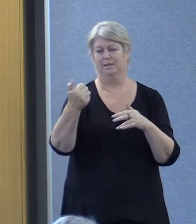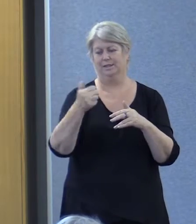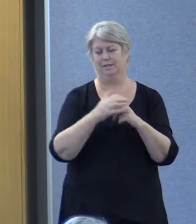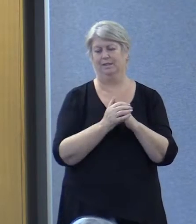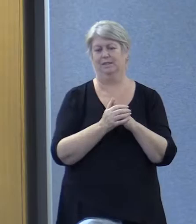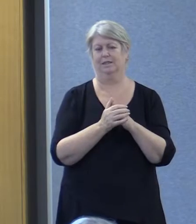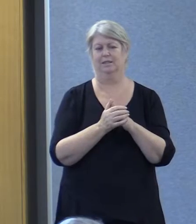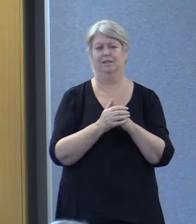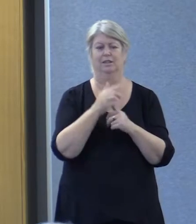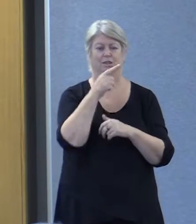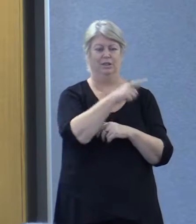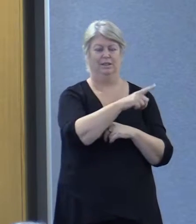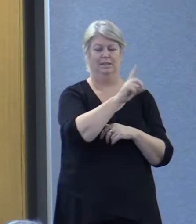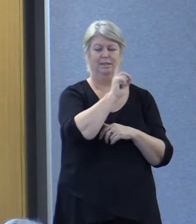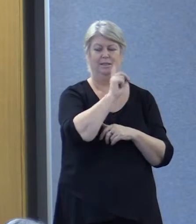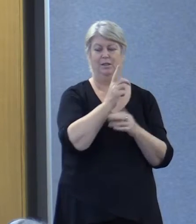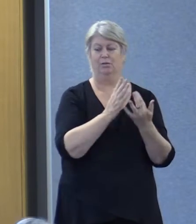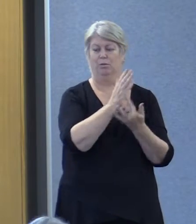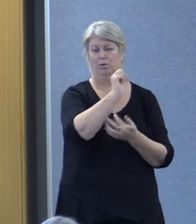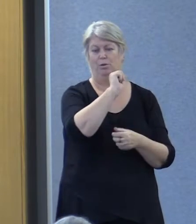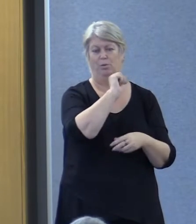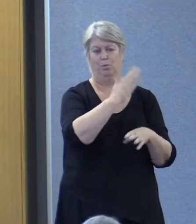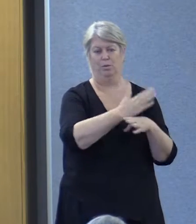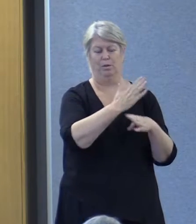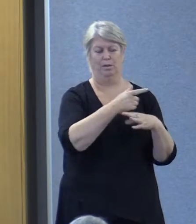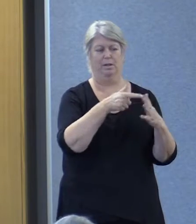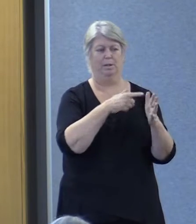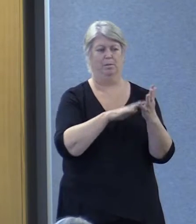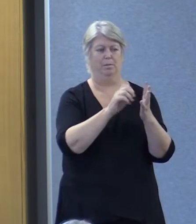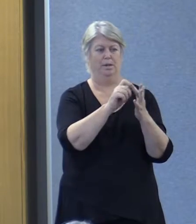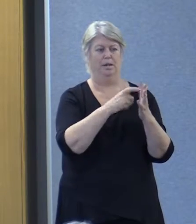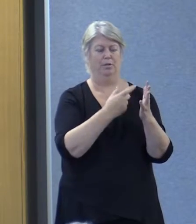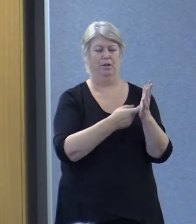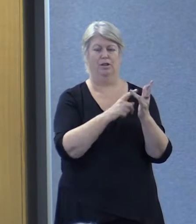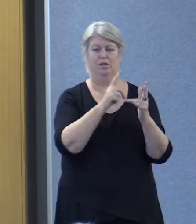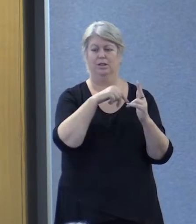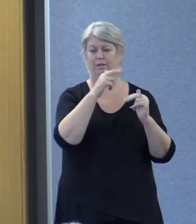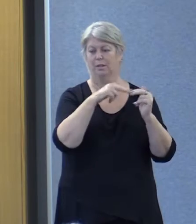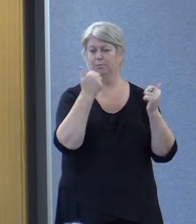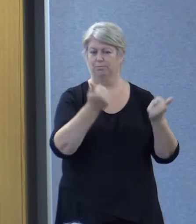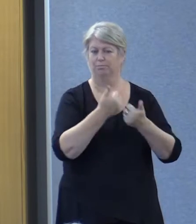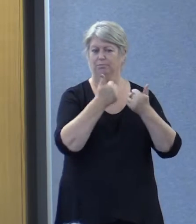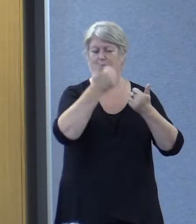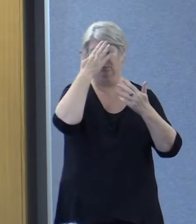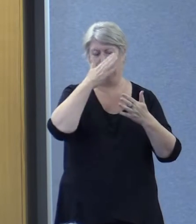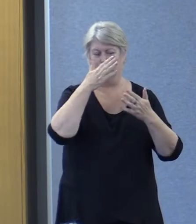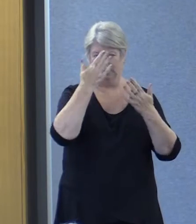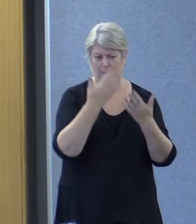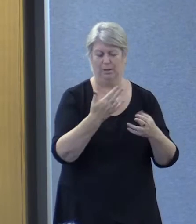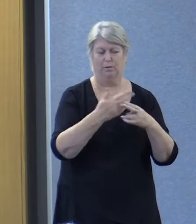and she says that through her work with Amparo she's developed a deep respect for people from diverse